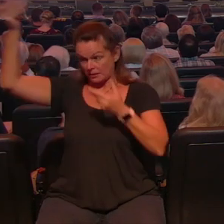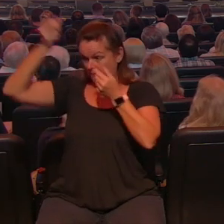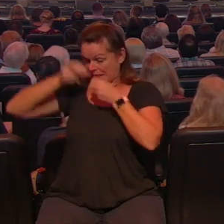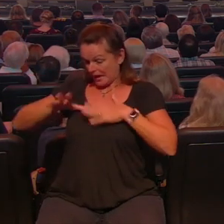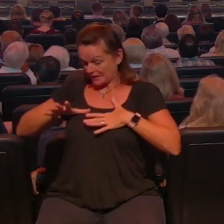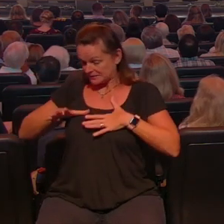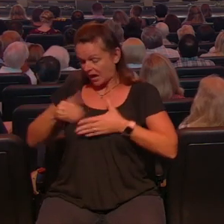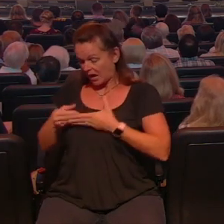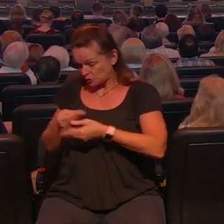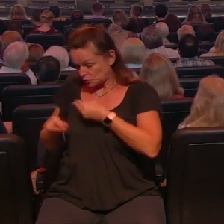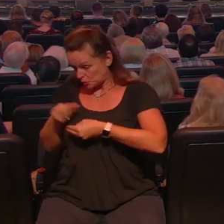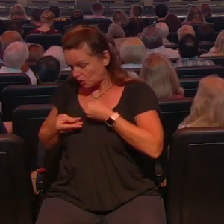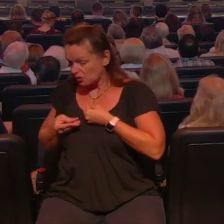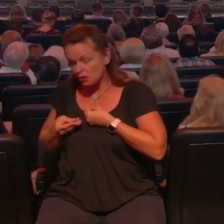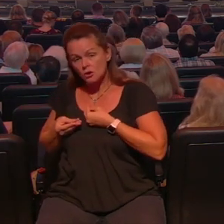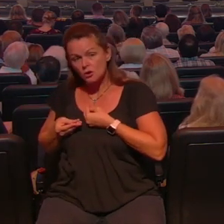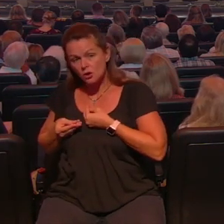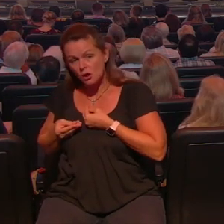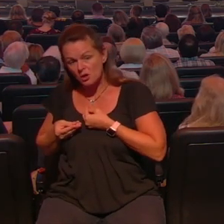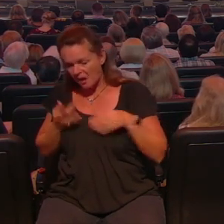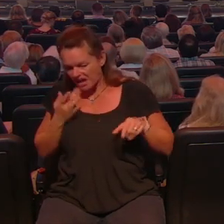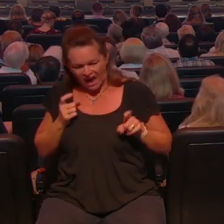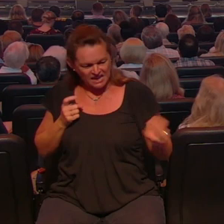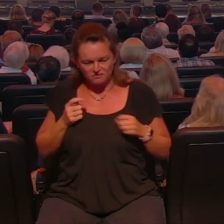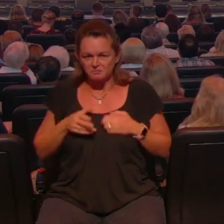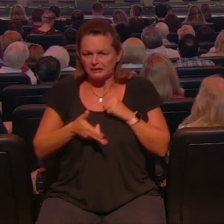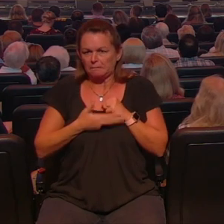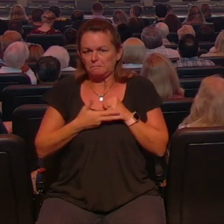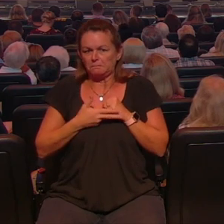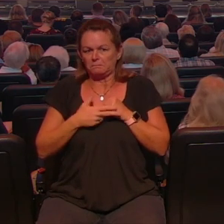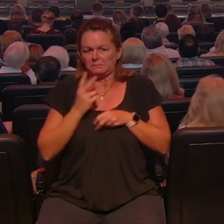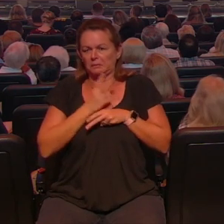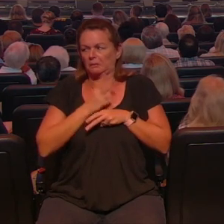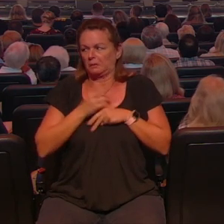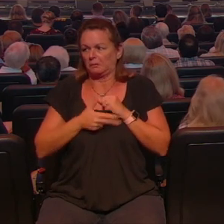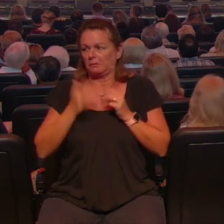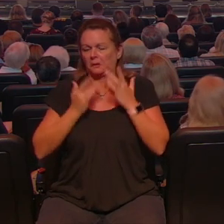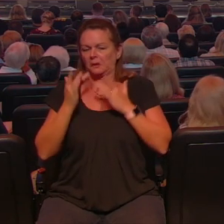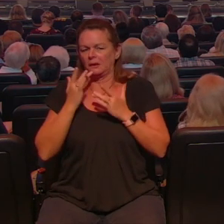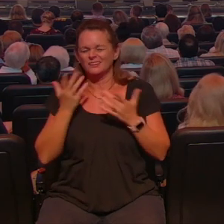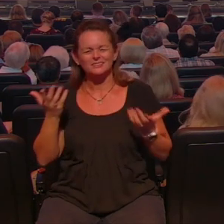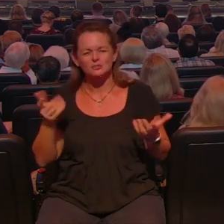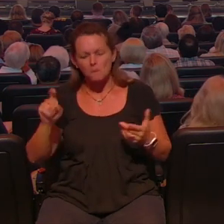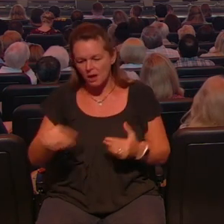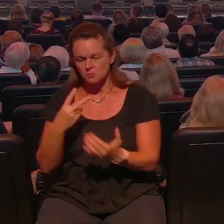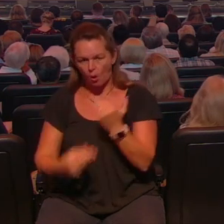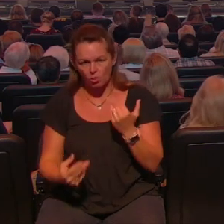good steward but you're you're not generous why would he bless you you see what I'm saying so it takes both of these it's kind of like uh the old